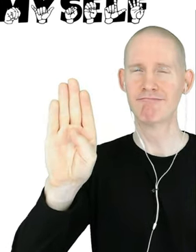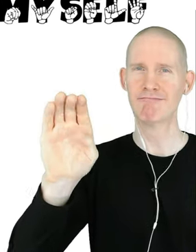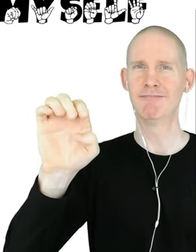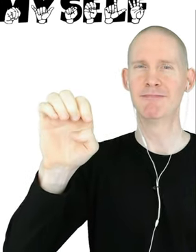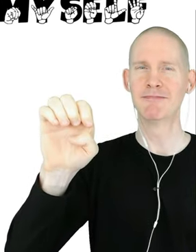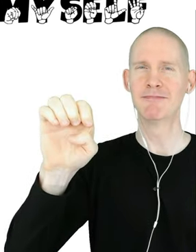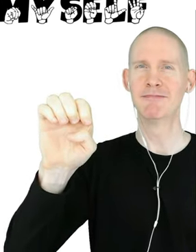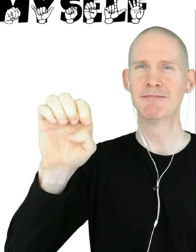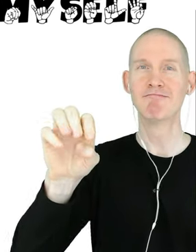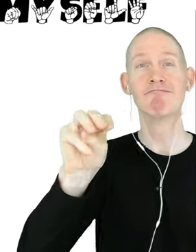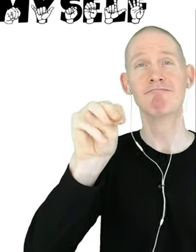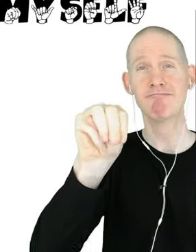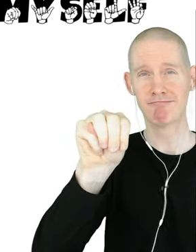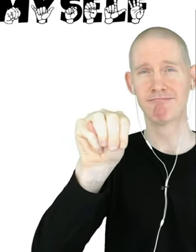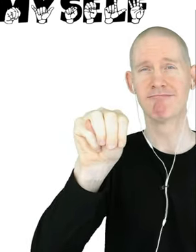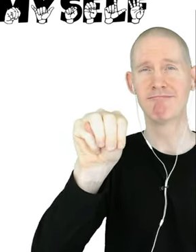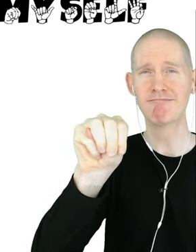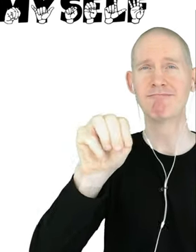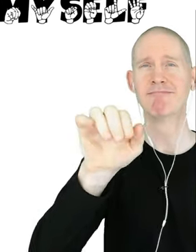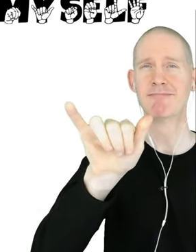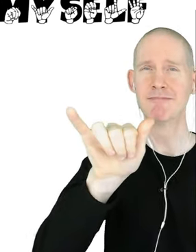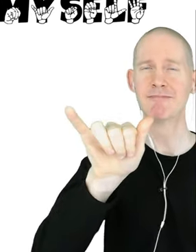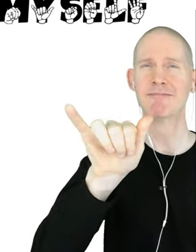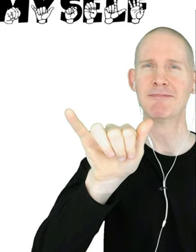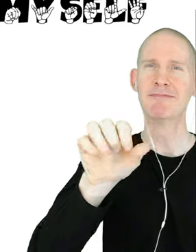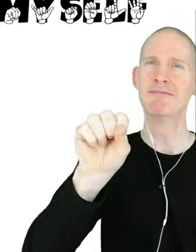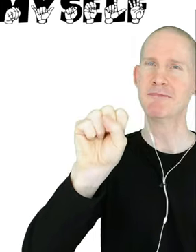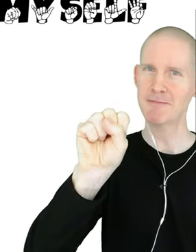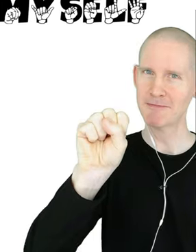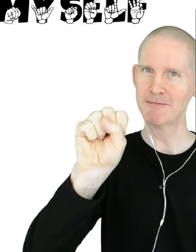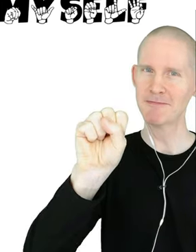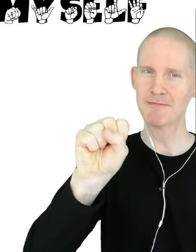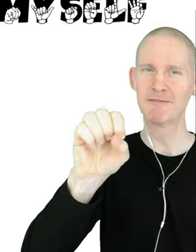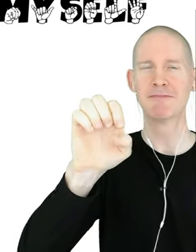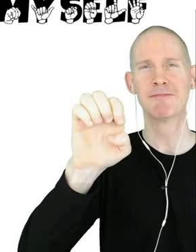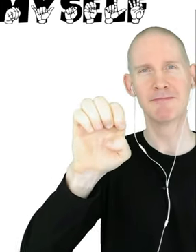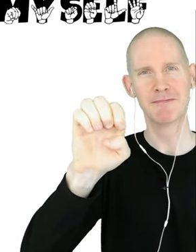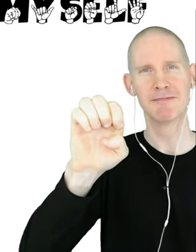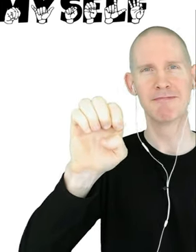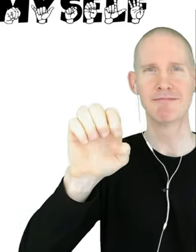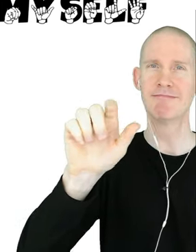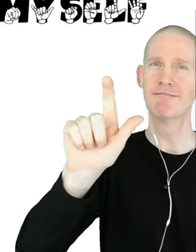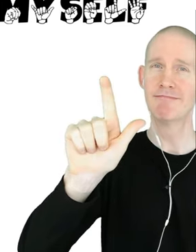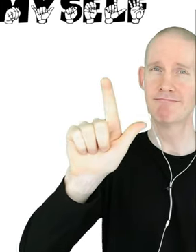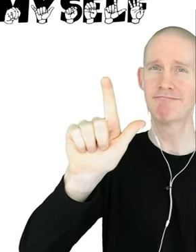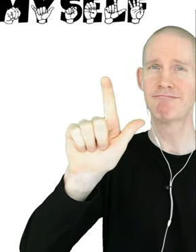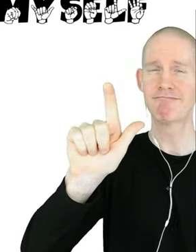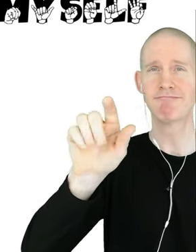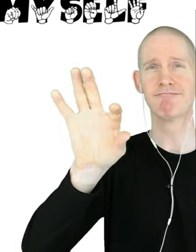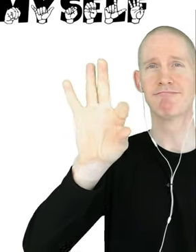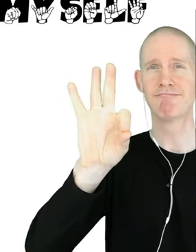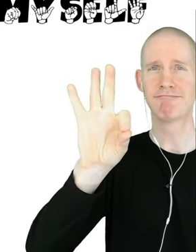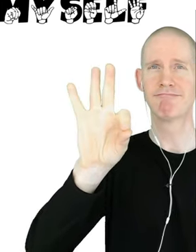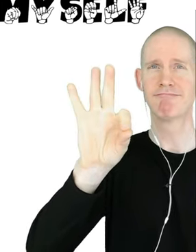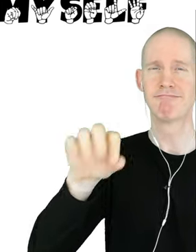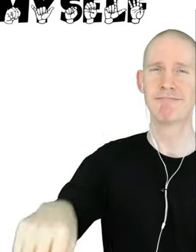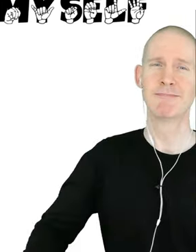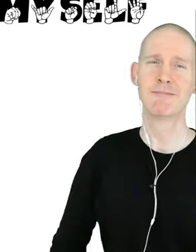I love, I-I-I, I-I-I Just can't look, put the